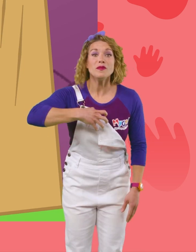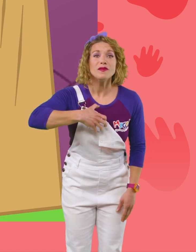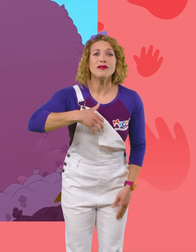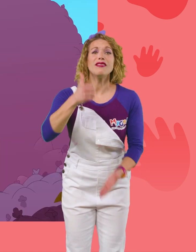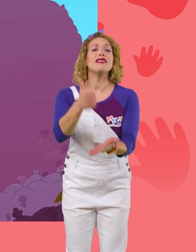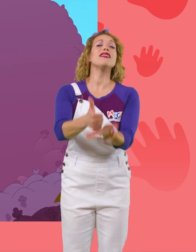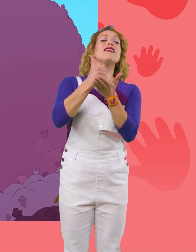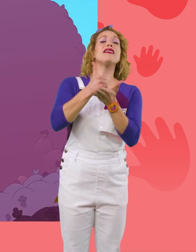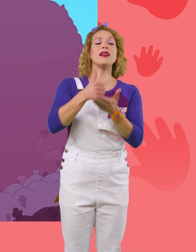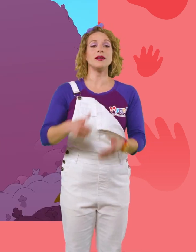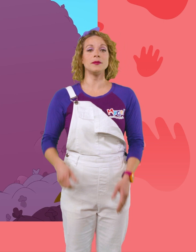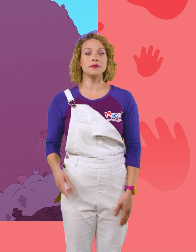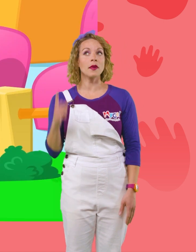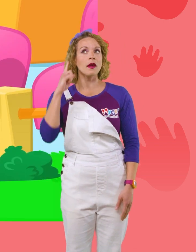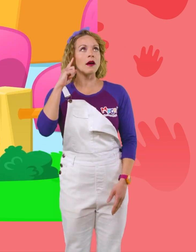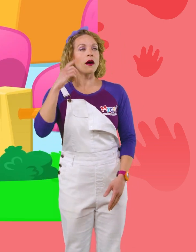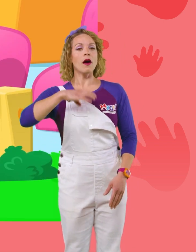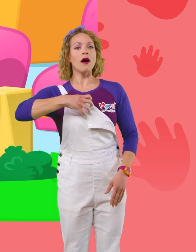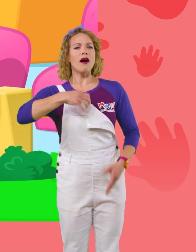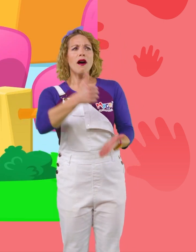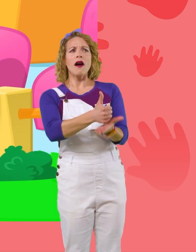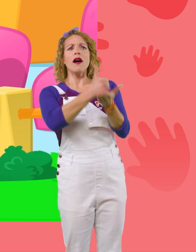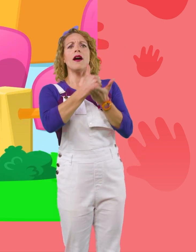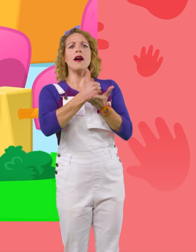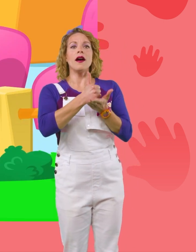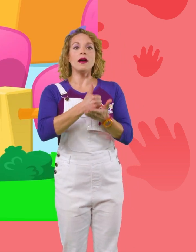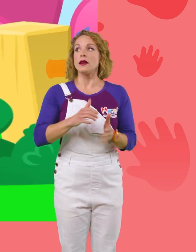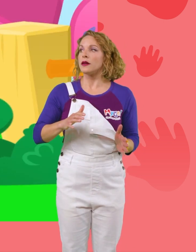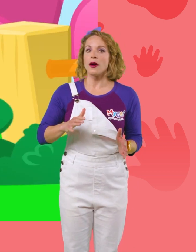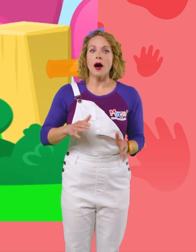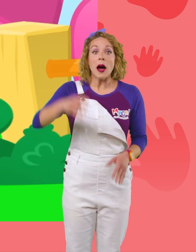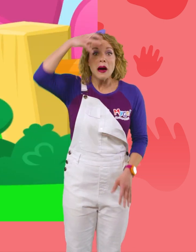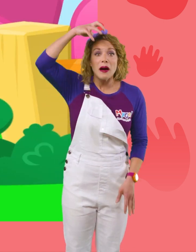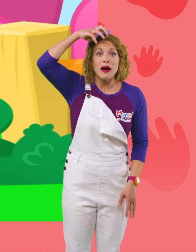Morple, help! Morple, Morple, help! Mila!